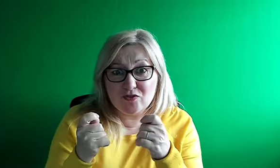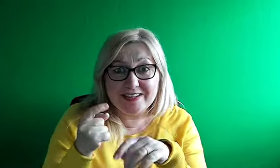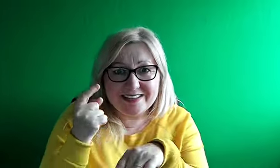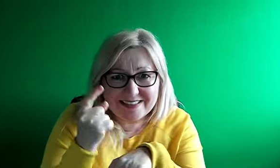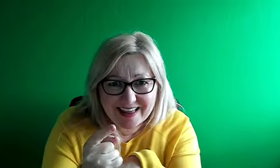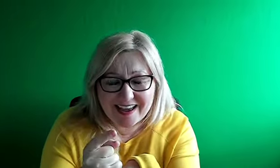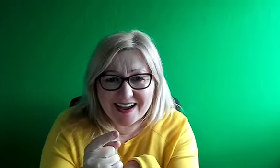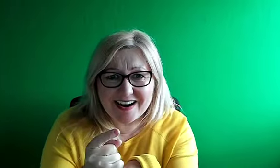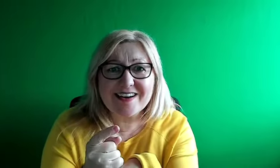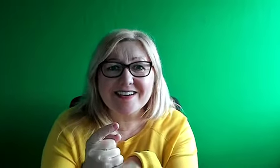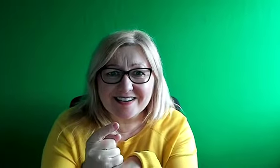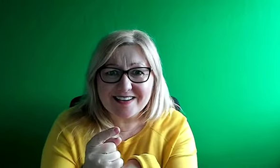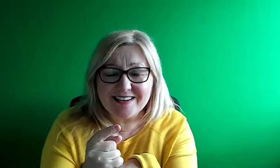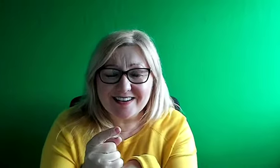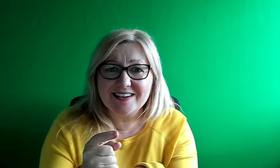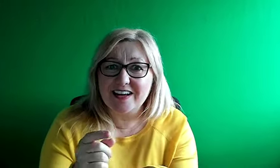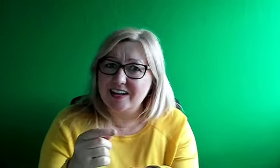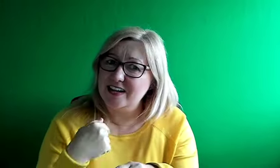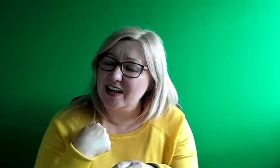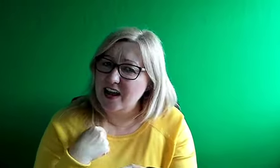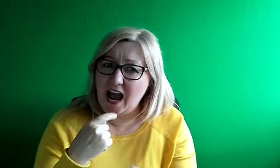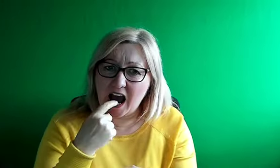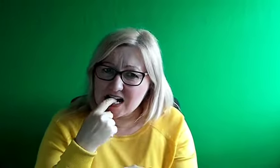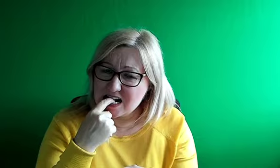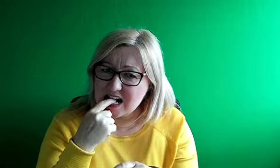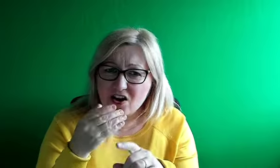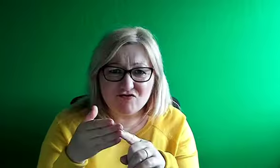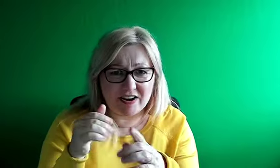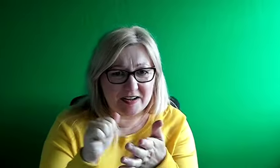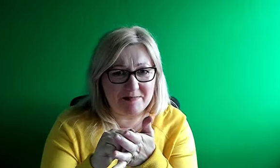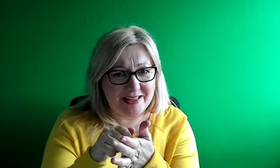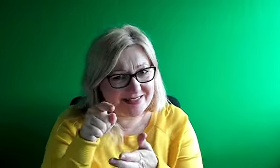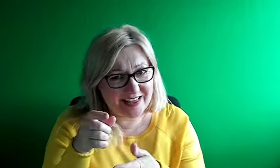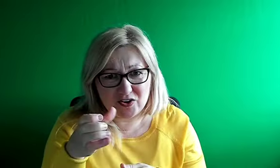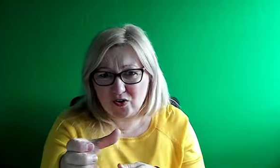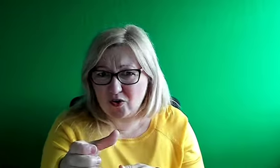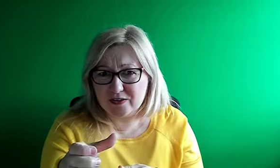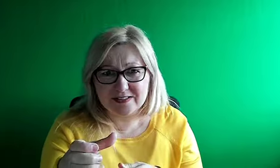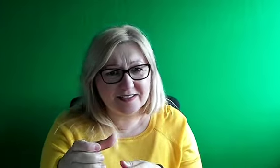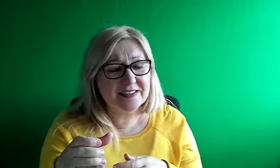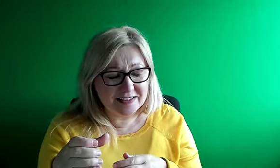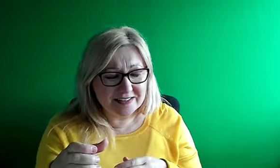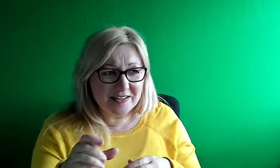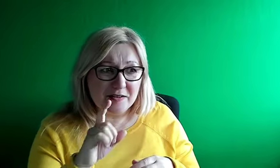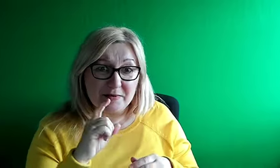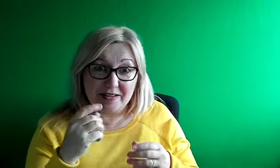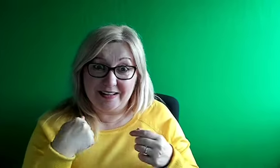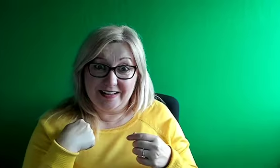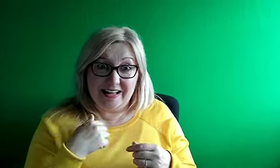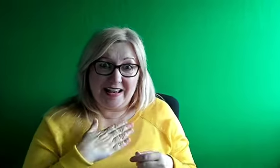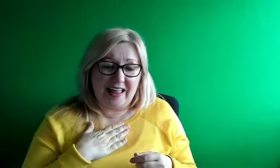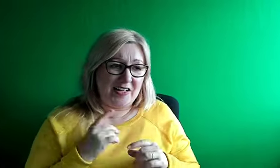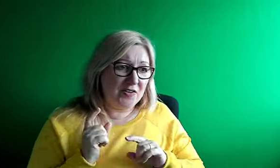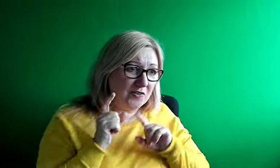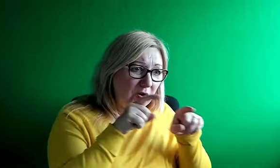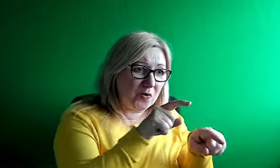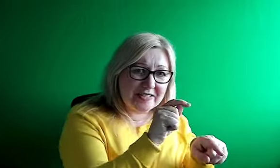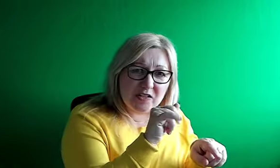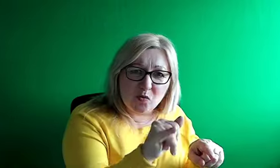courses I love, but I do because I just want to get out there, and, you know, tell other younger people about this course, and the whole community that we have on the island,